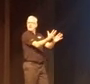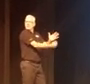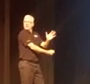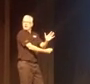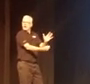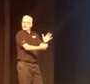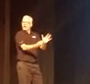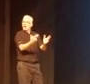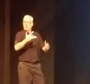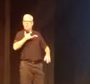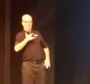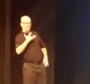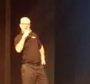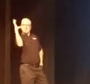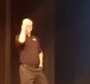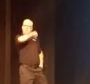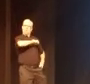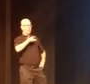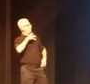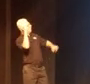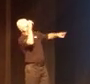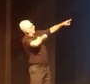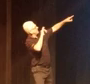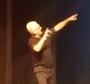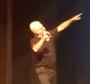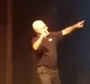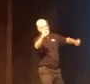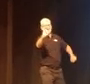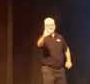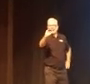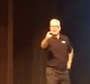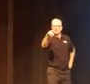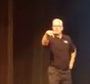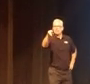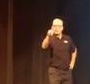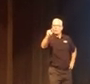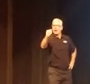them and having that negative effect. You're missing something. That deficit.